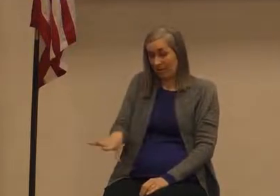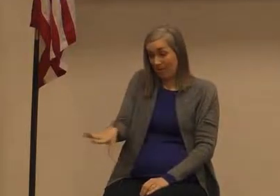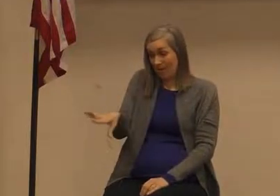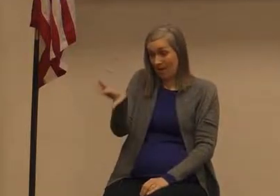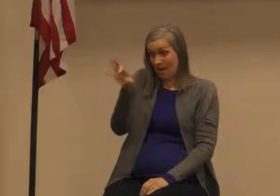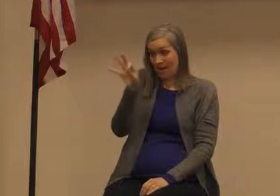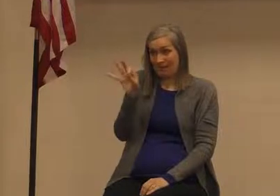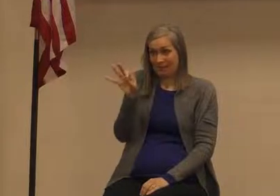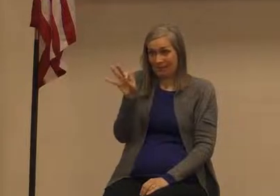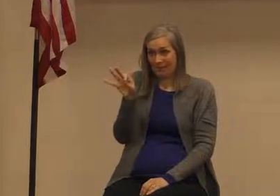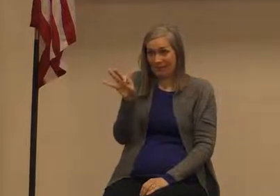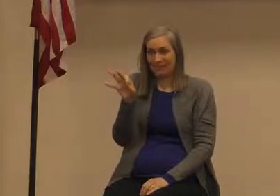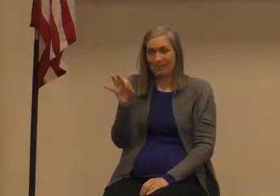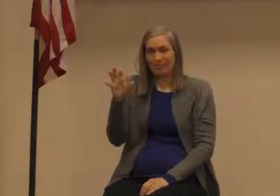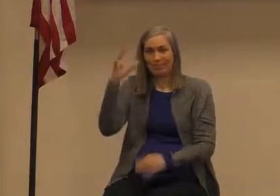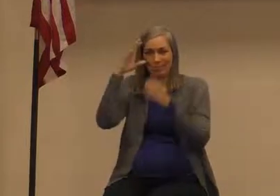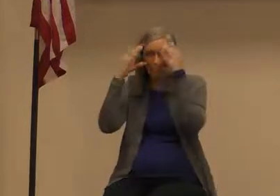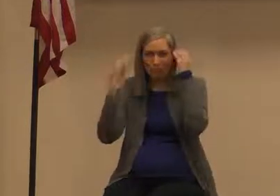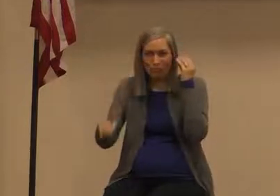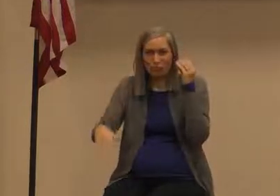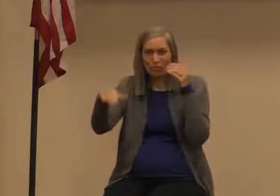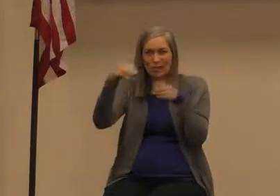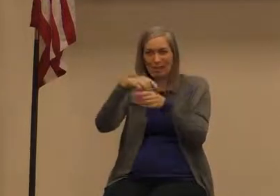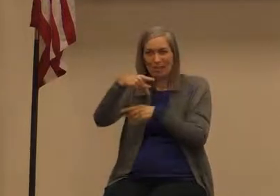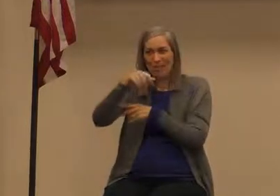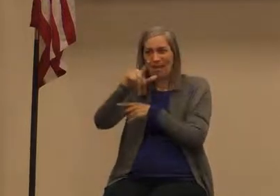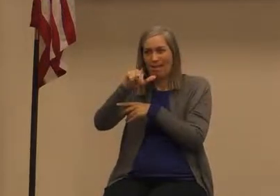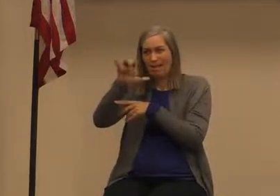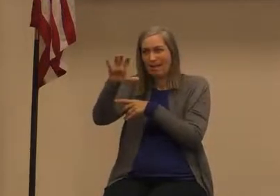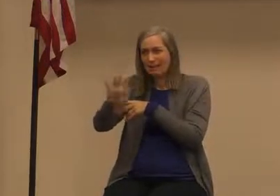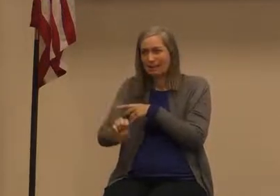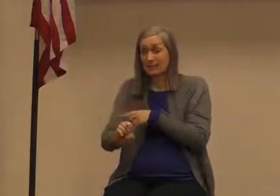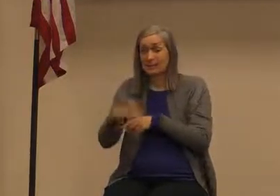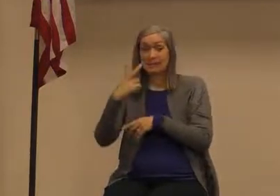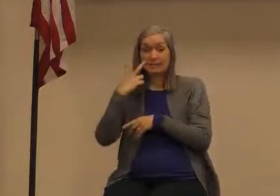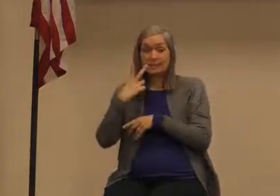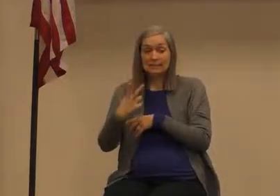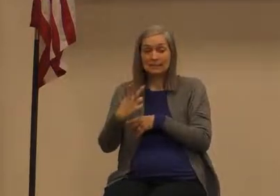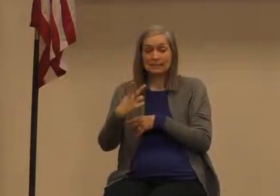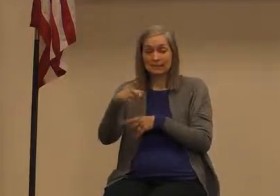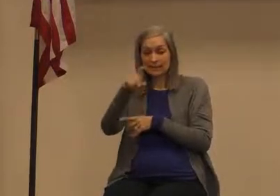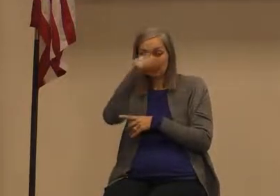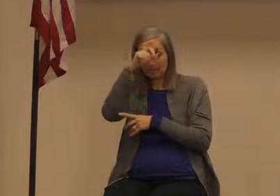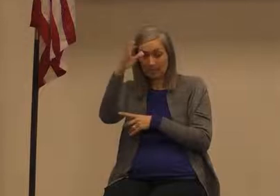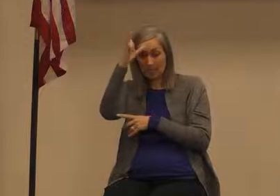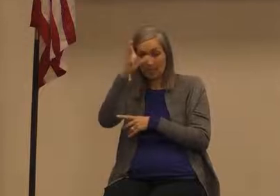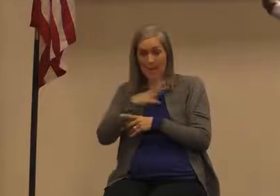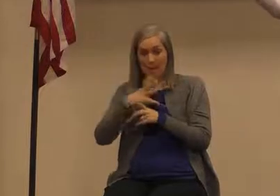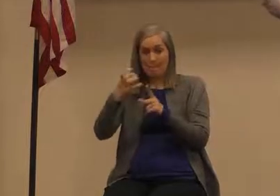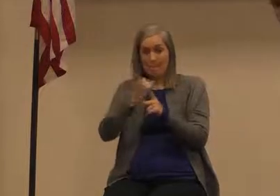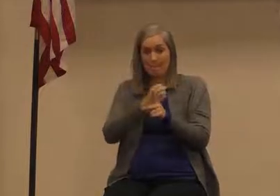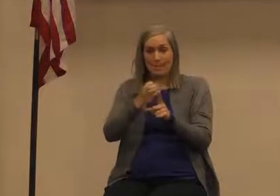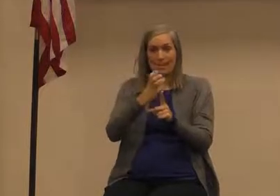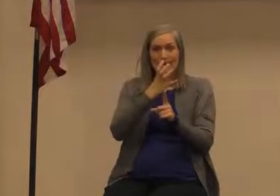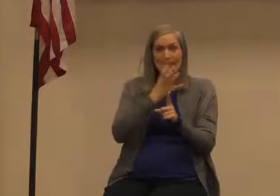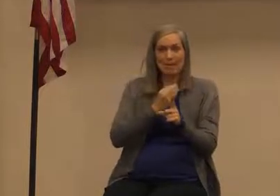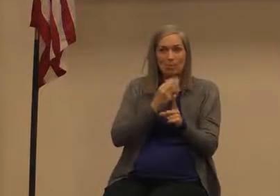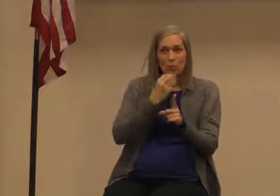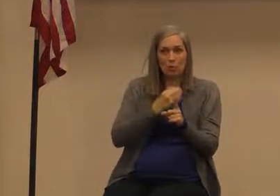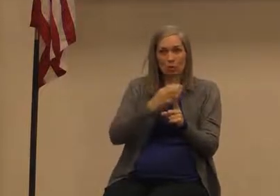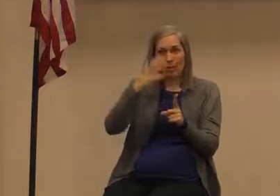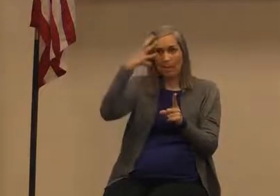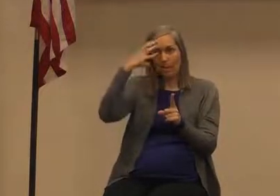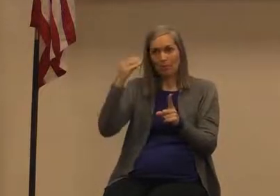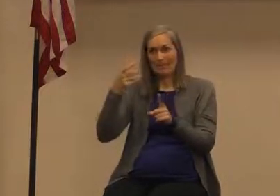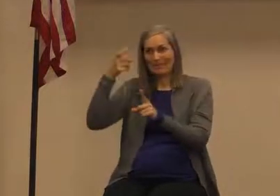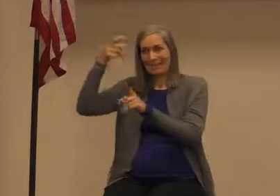Hebrews what does he do he kills him well he finds out that that is now common knowledge or at least people have found out about that and